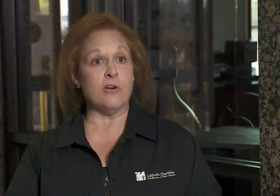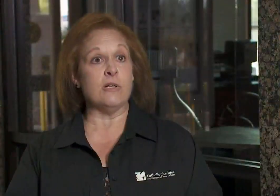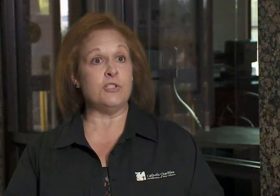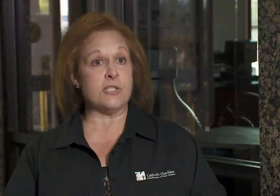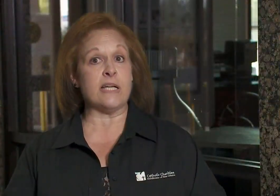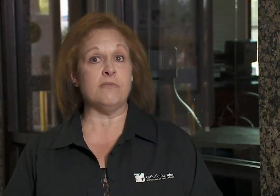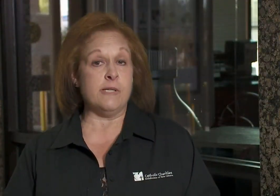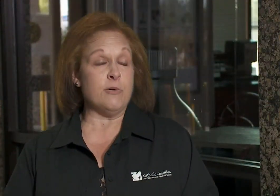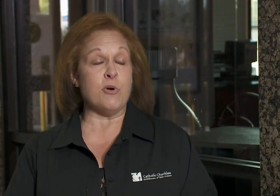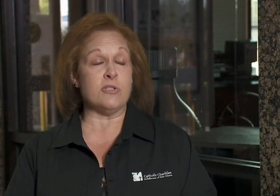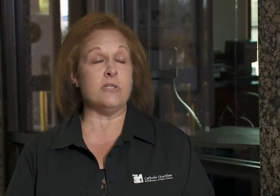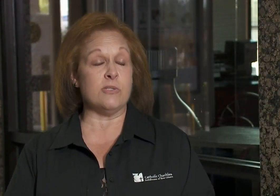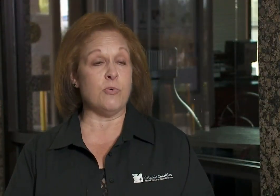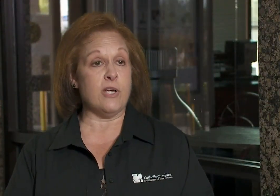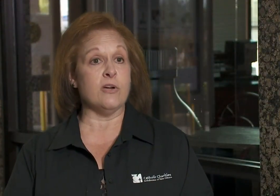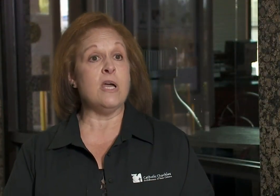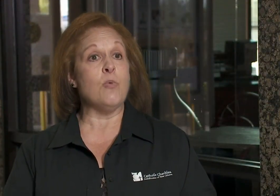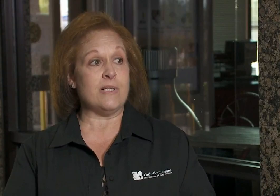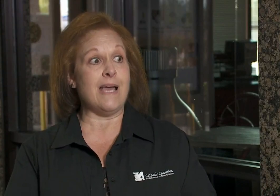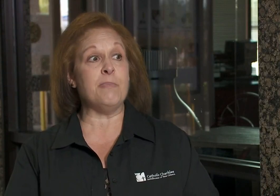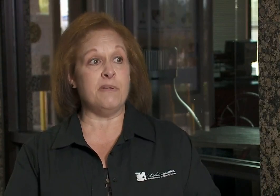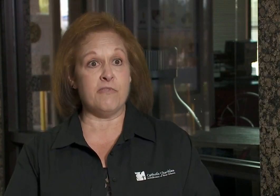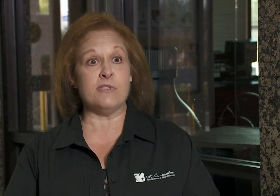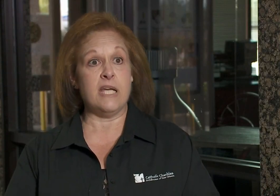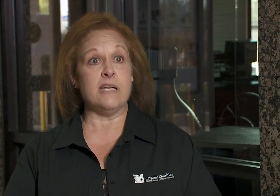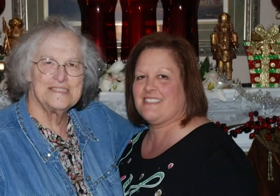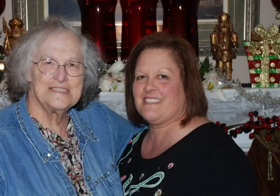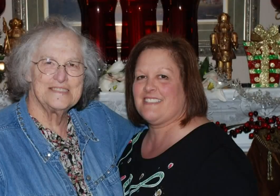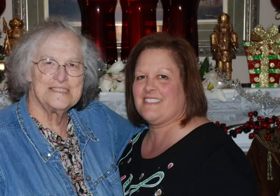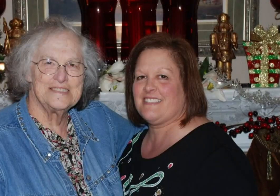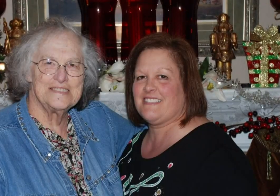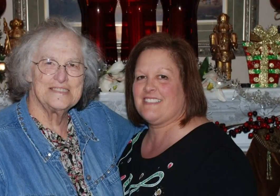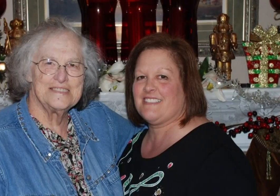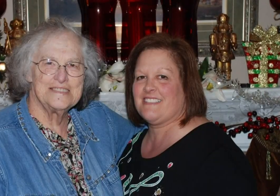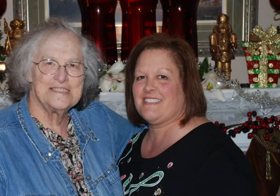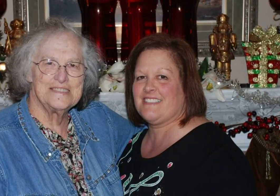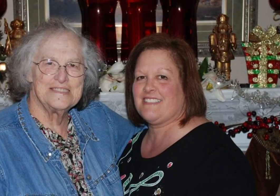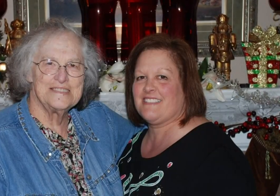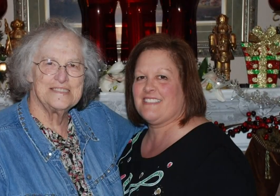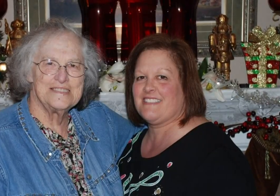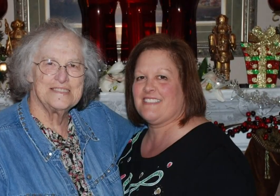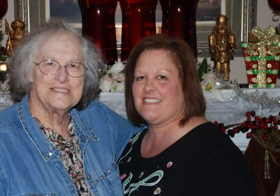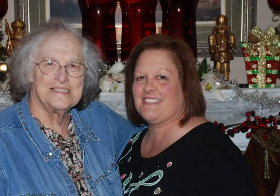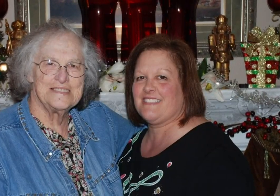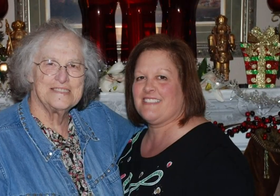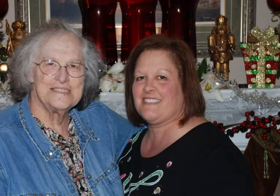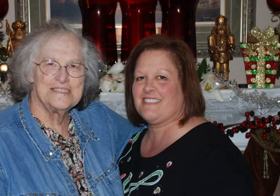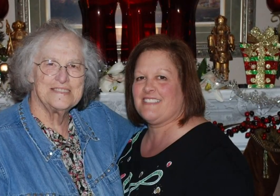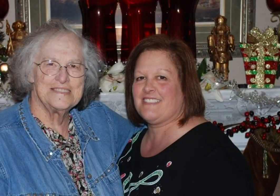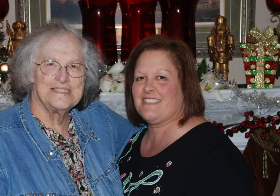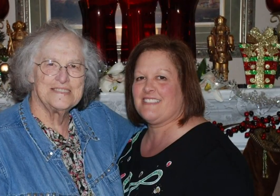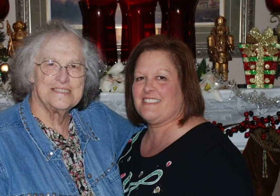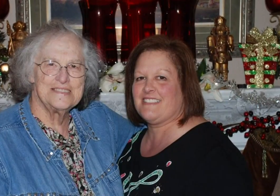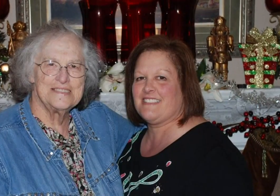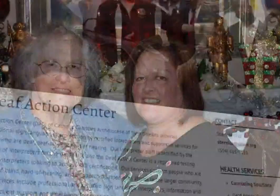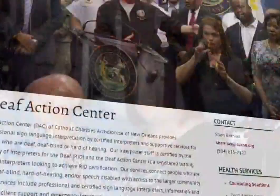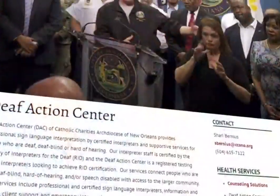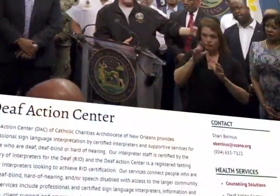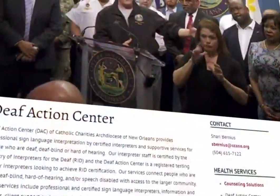just like a hearing person is aware what's happening firsthand. Raised by deaf parents sign language is Sherry Bernias's first language. Now